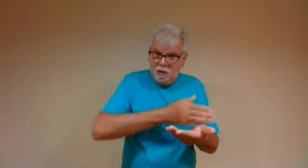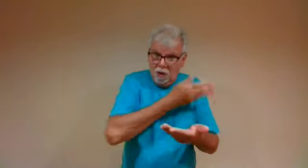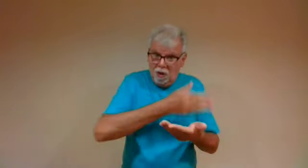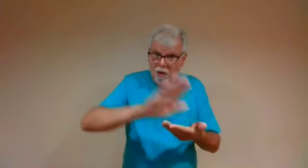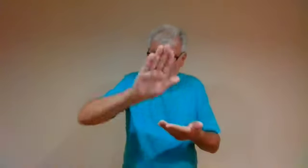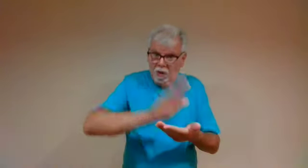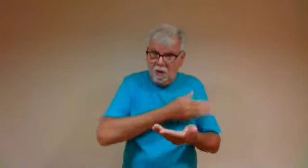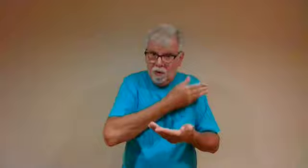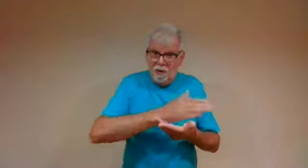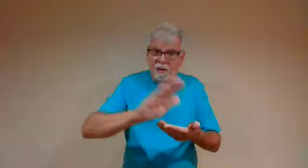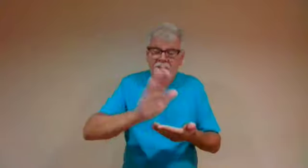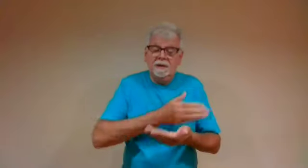And